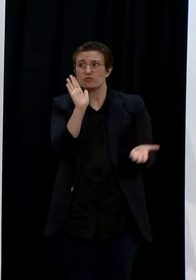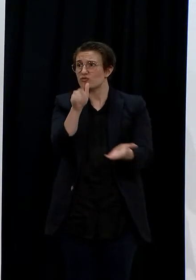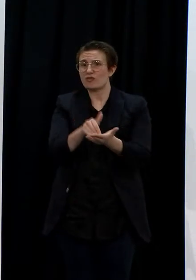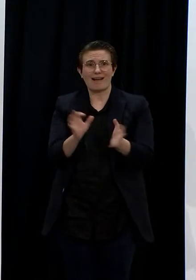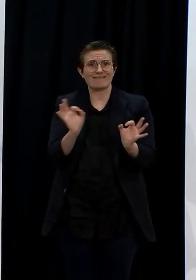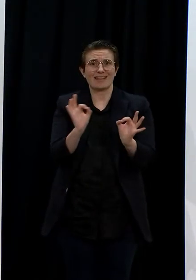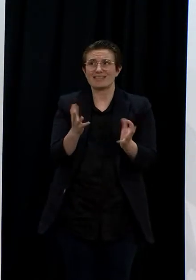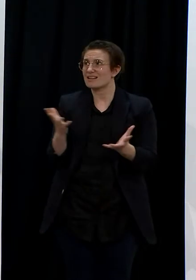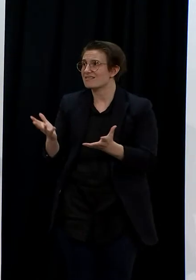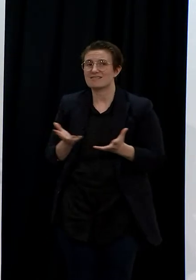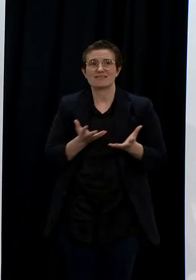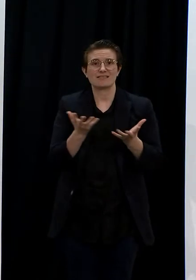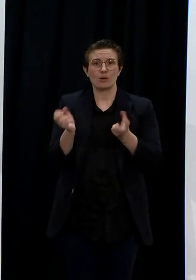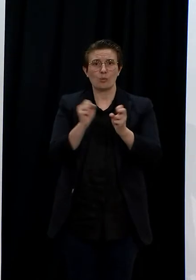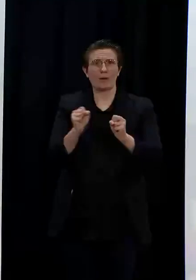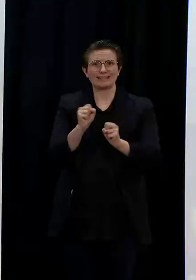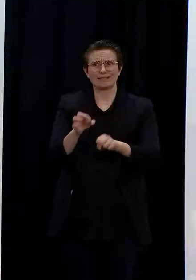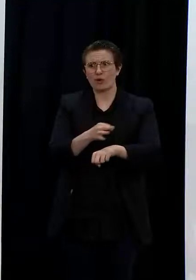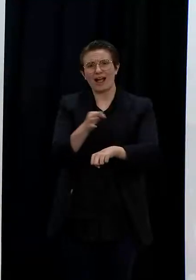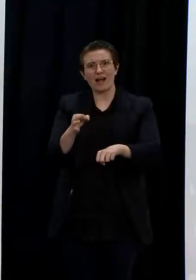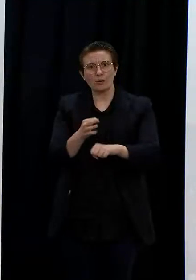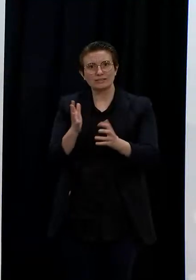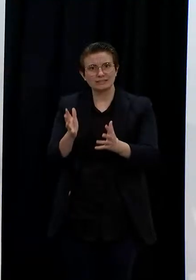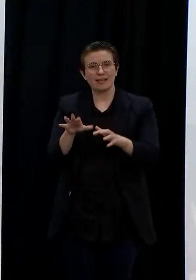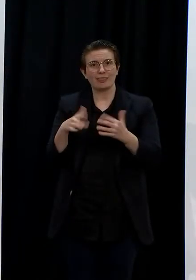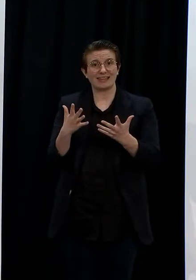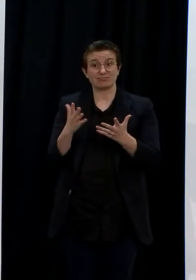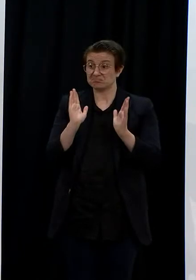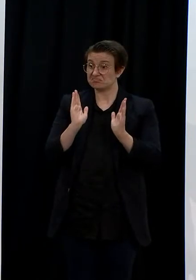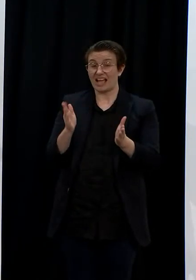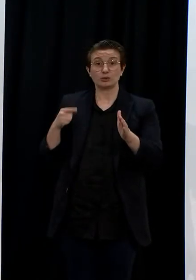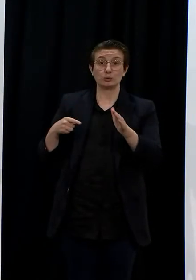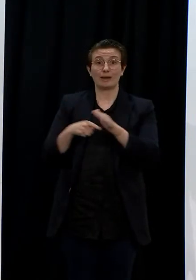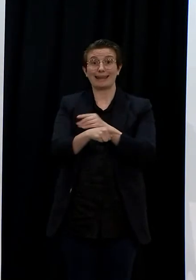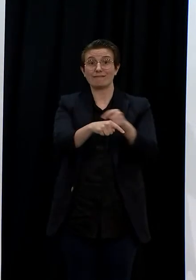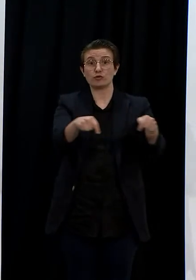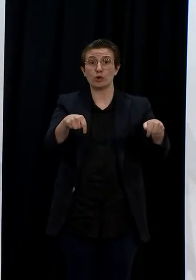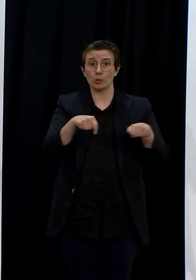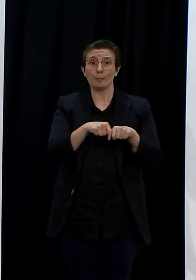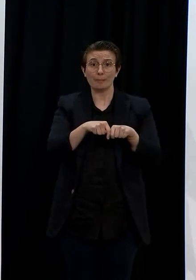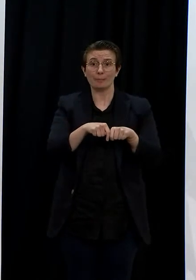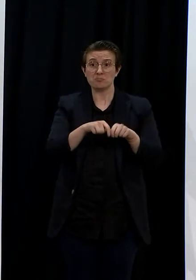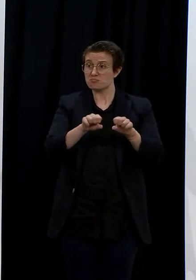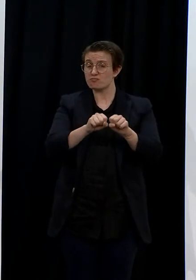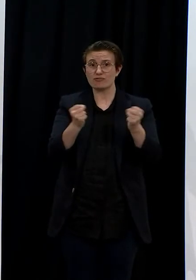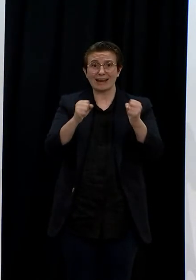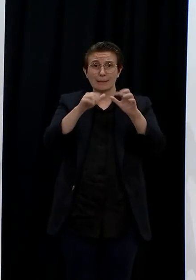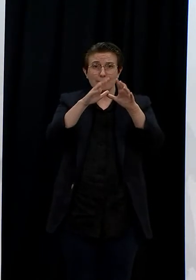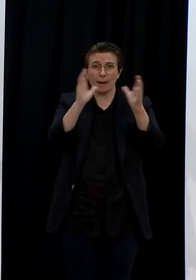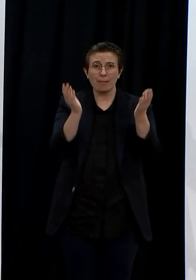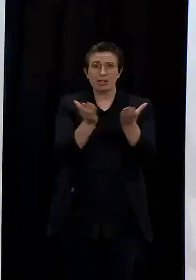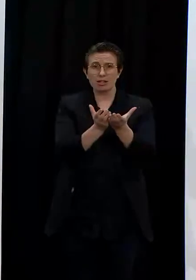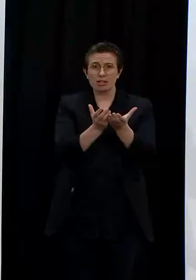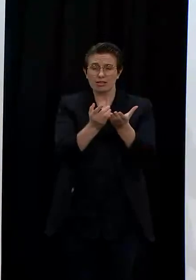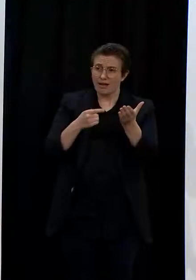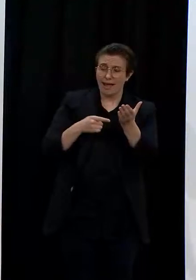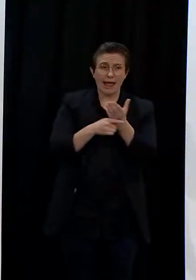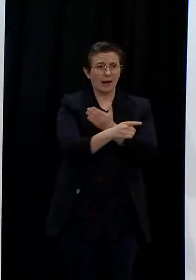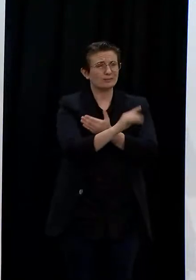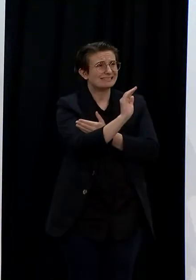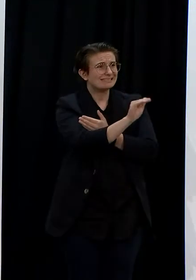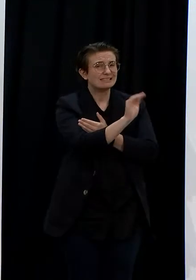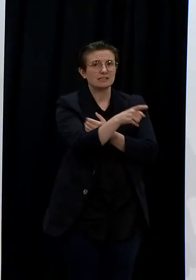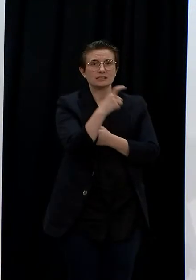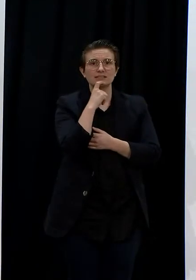members. Is that disappointing and what sort of is being done in terms of the mental health impact for people in isolation